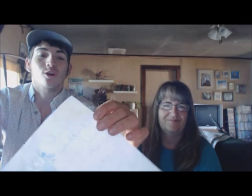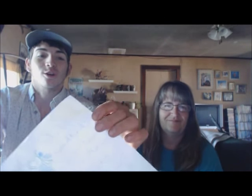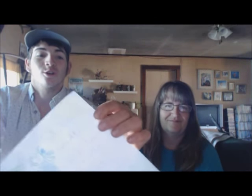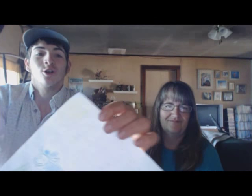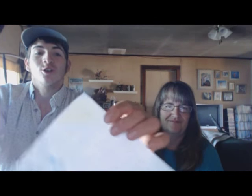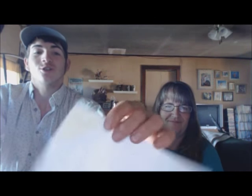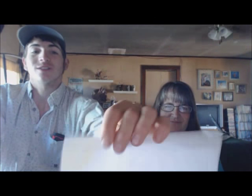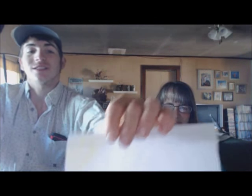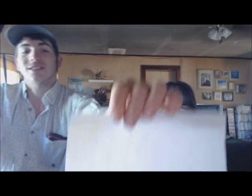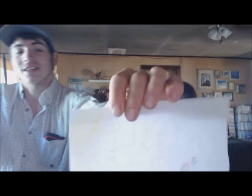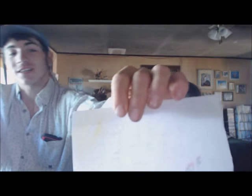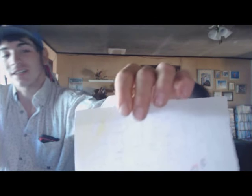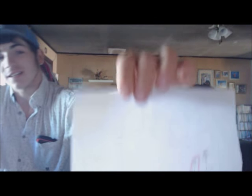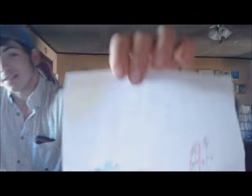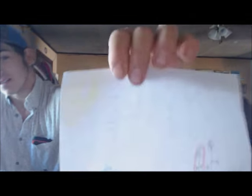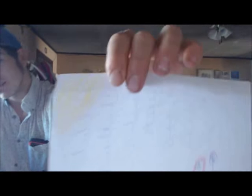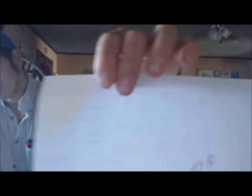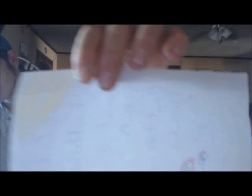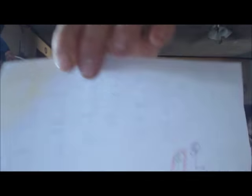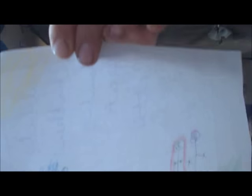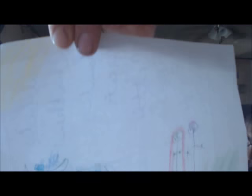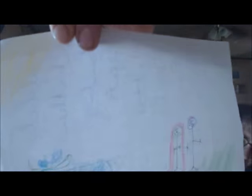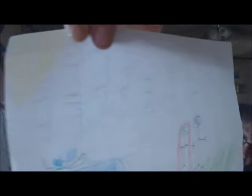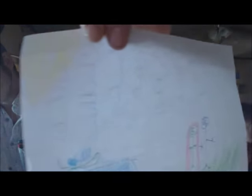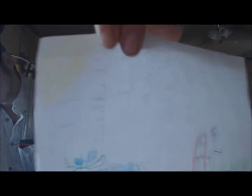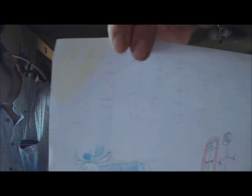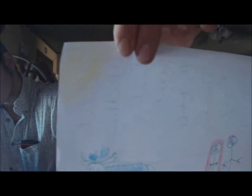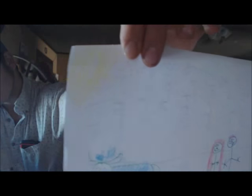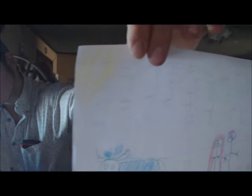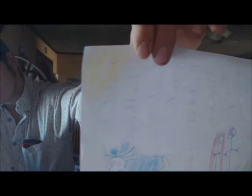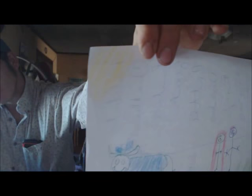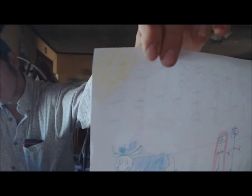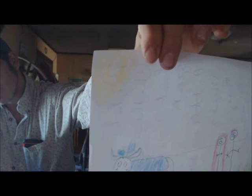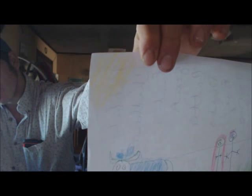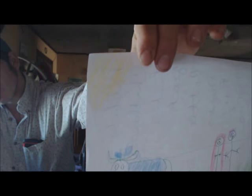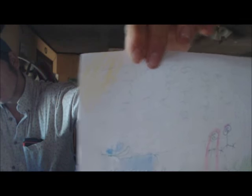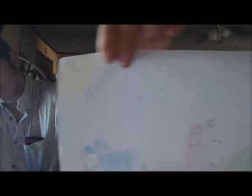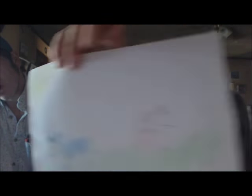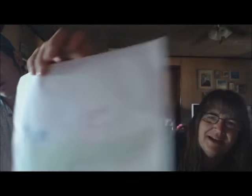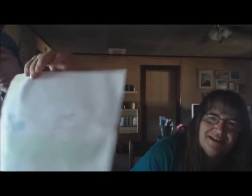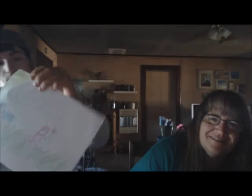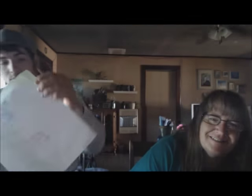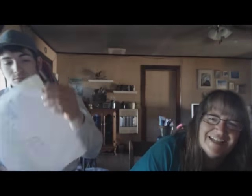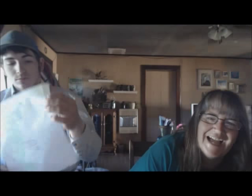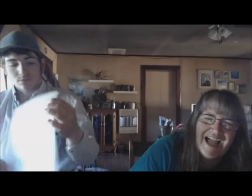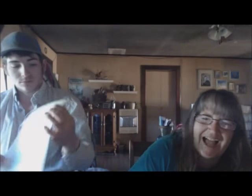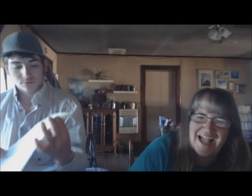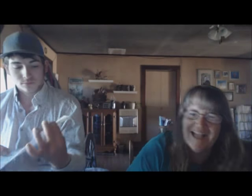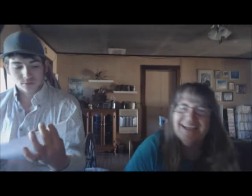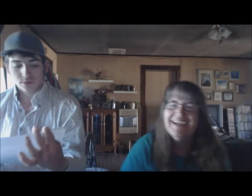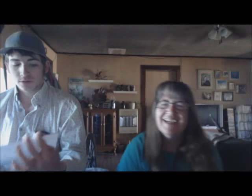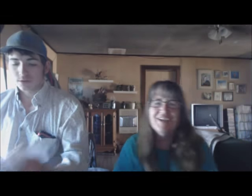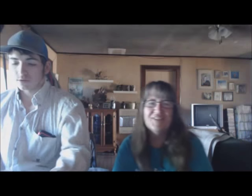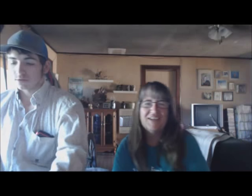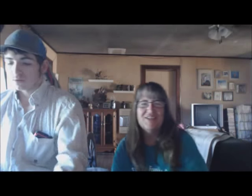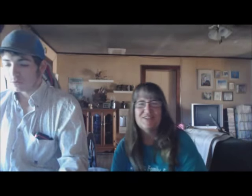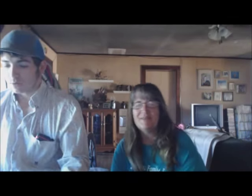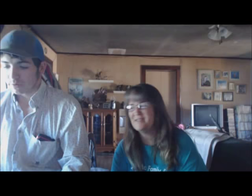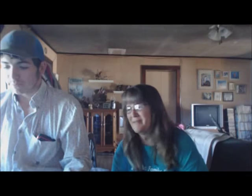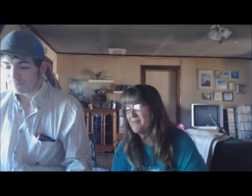corner. So it's a sunny day. Can't see it, but you can see the stuff that's written on the back. Have ever used a piece of